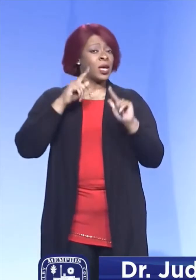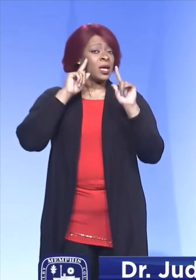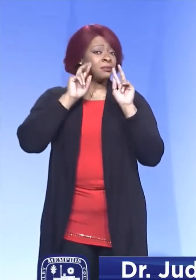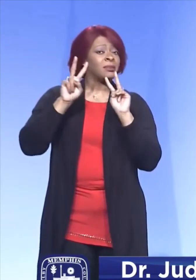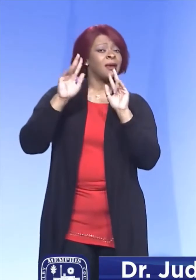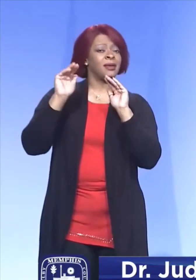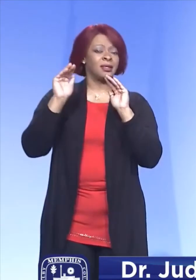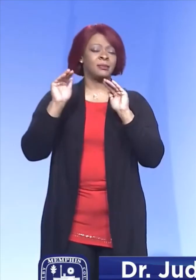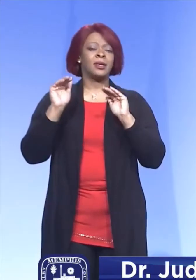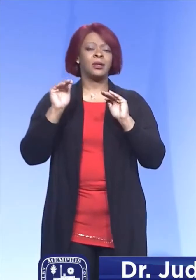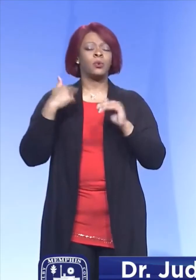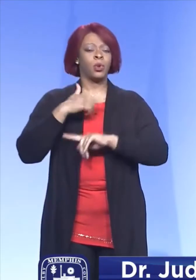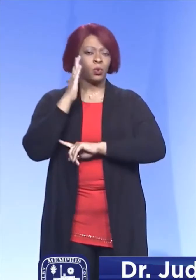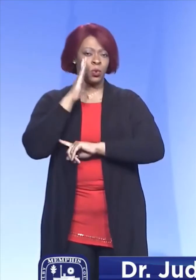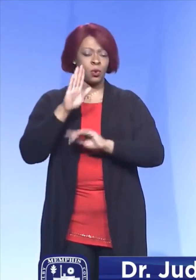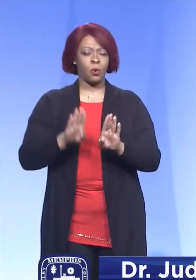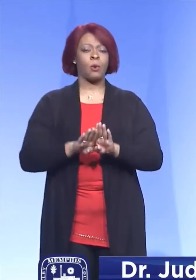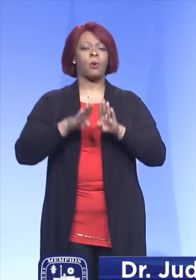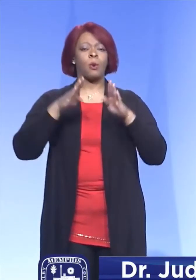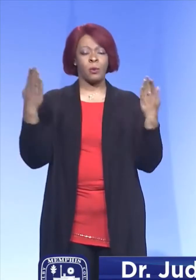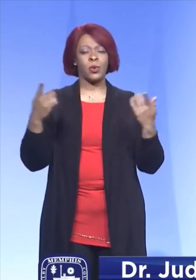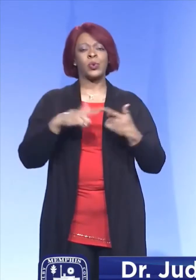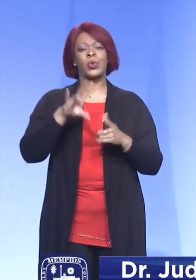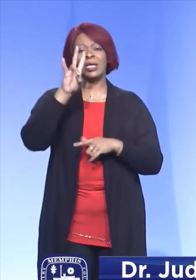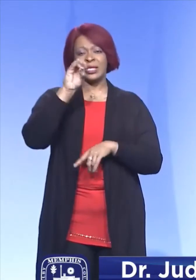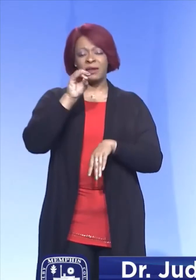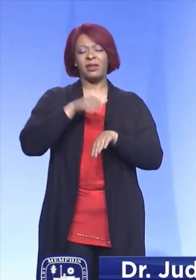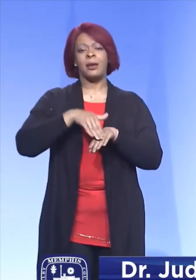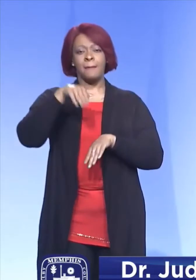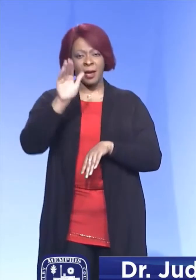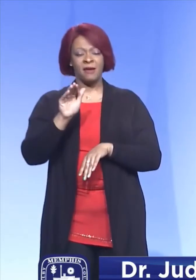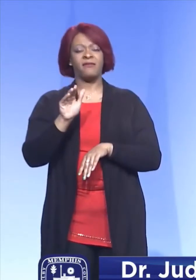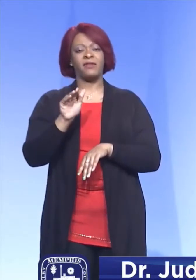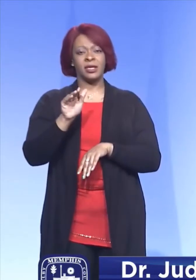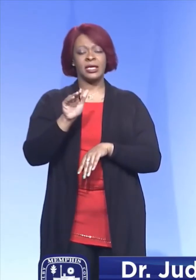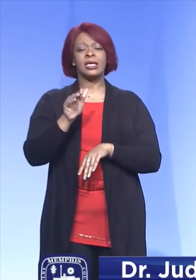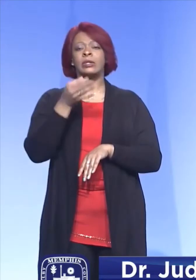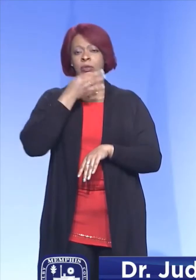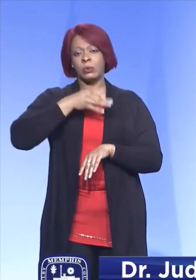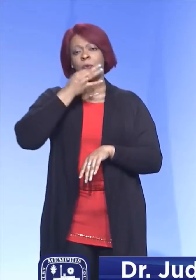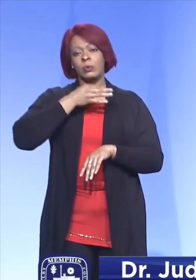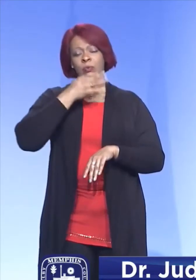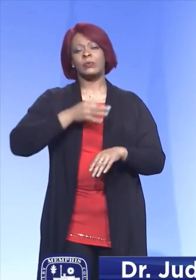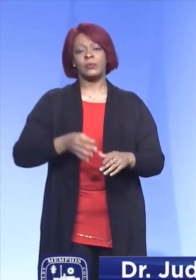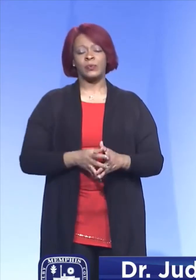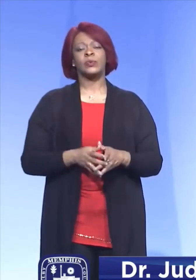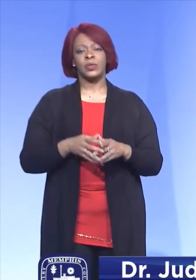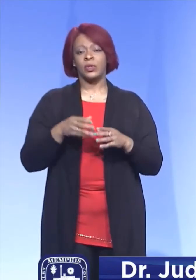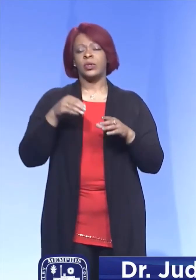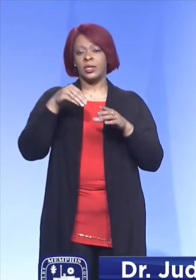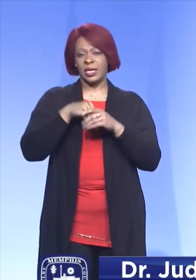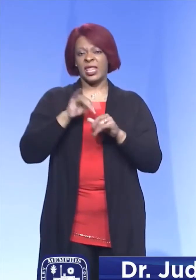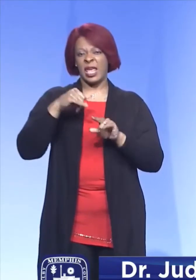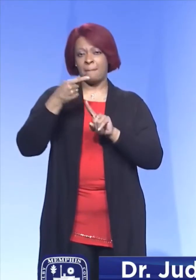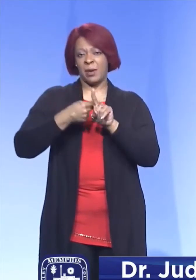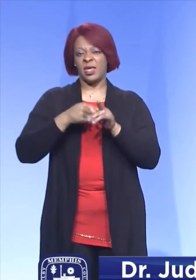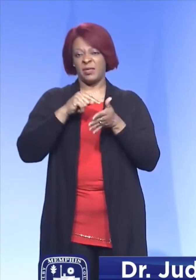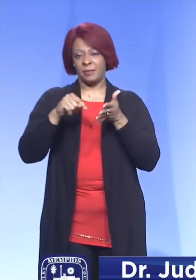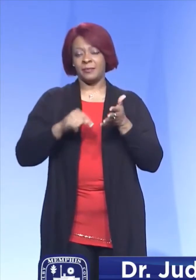open that up to 70 and older very soon within the month.